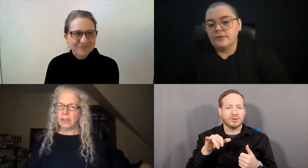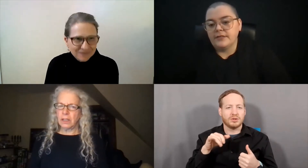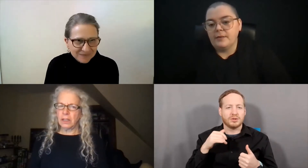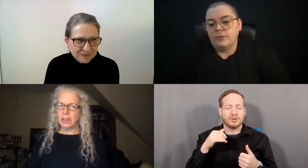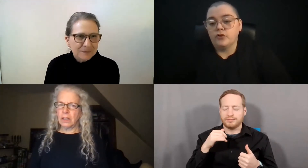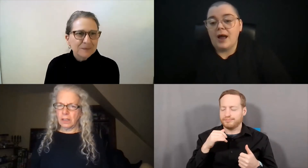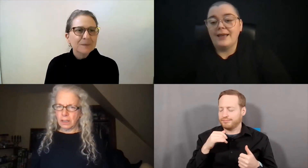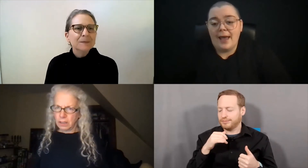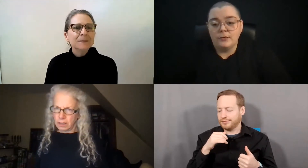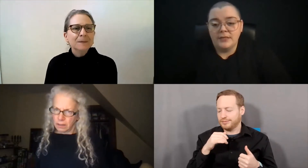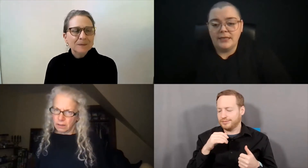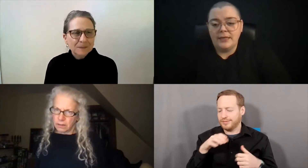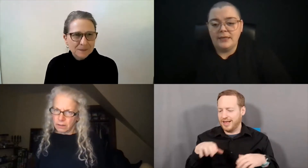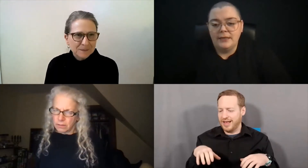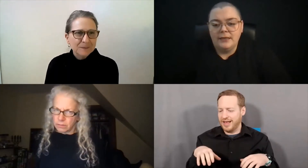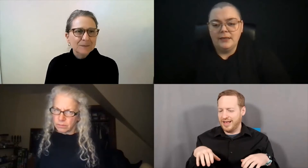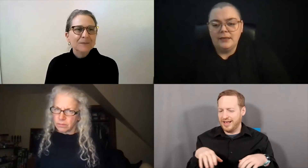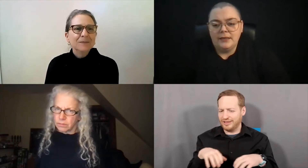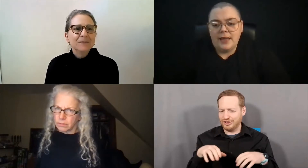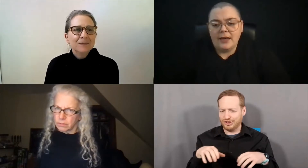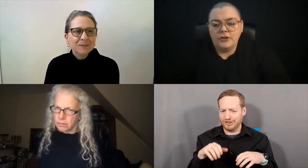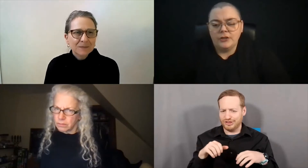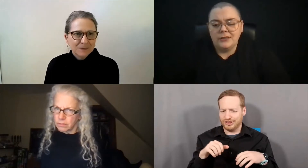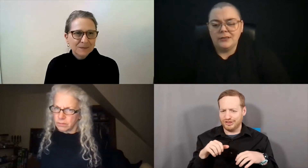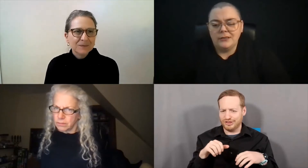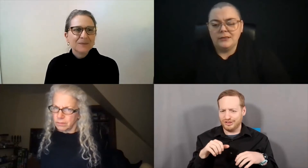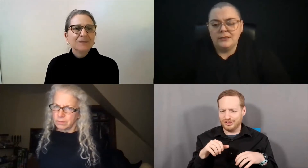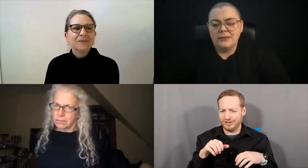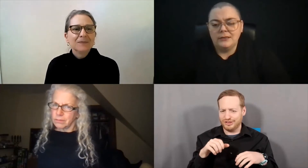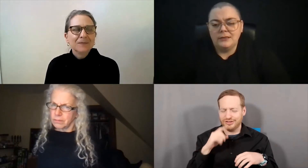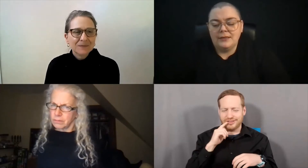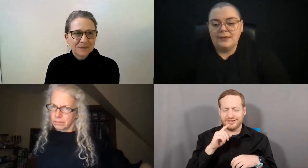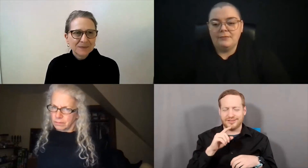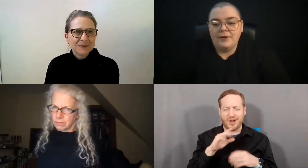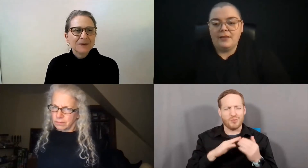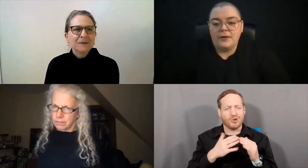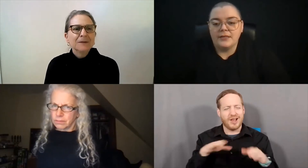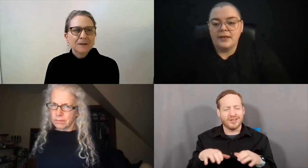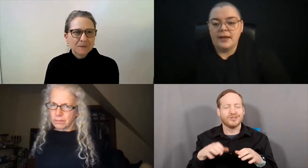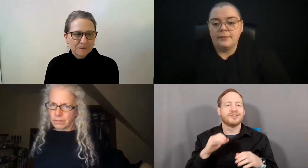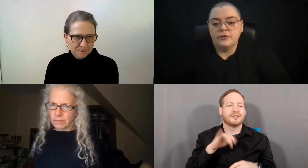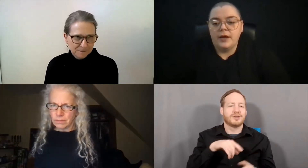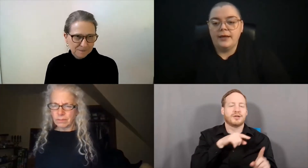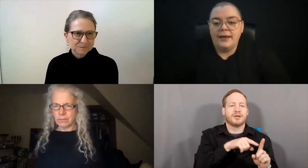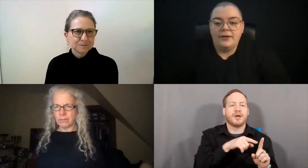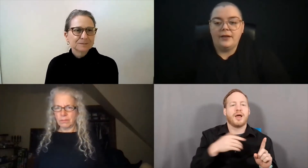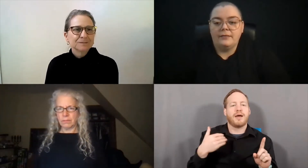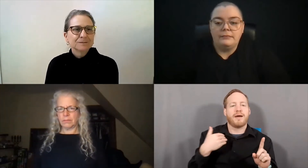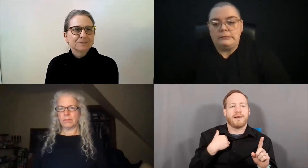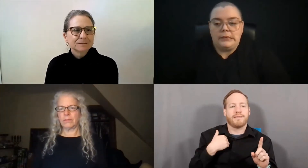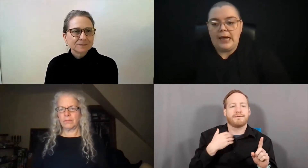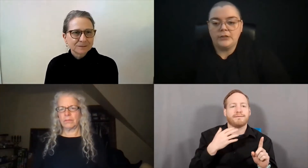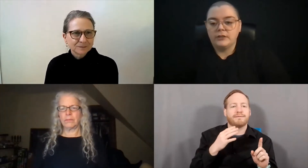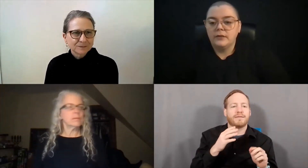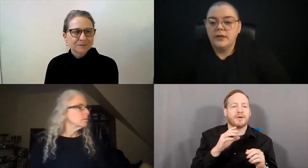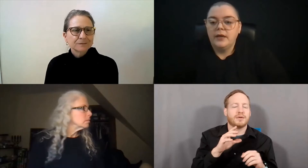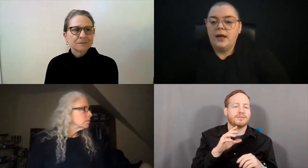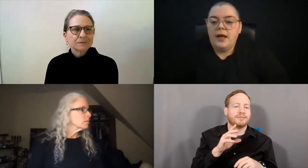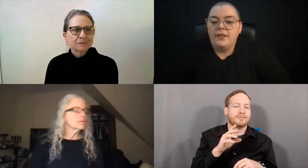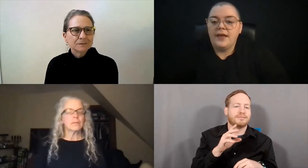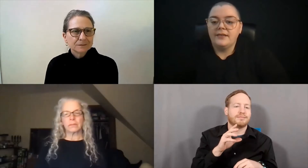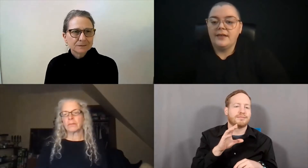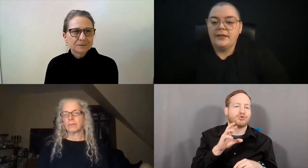exist. For example, Tri-County Action. I'm forgetting the rest of the name. Tri-County Action.